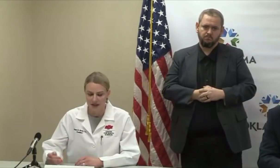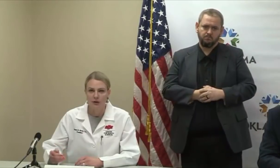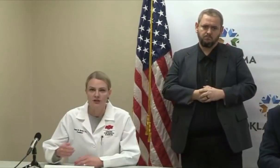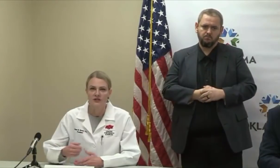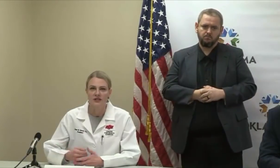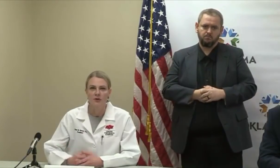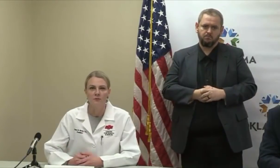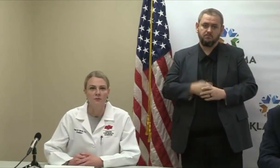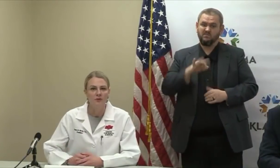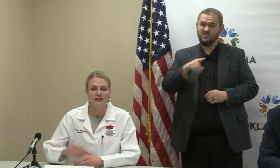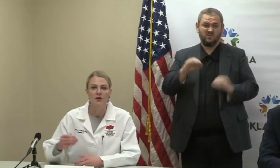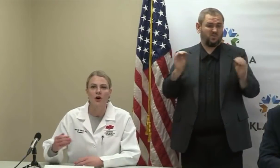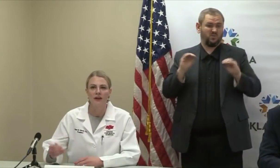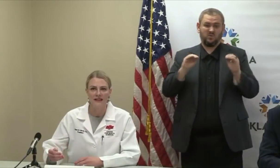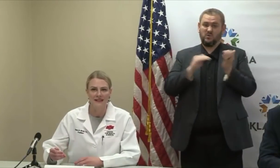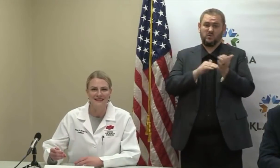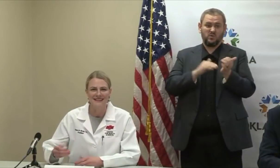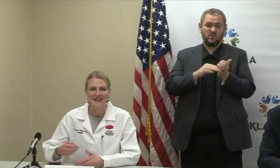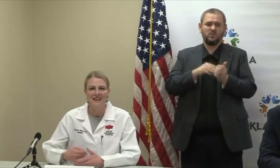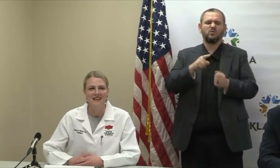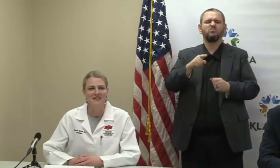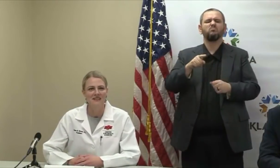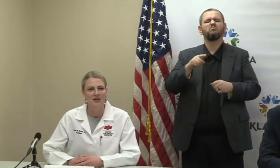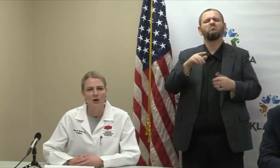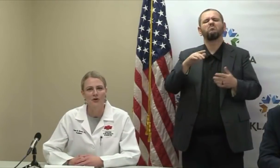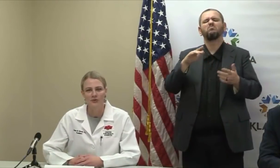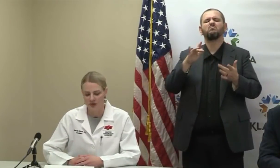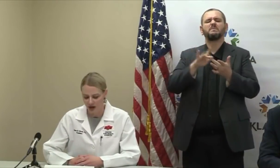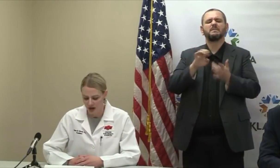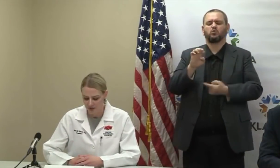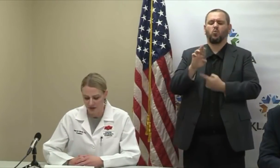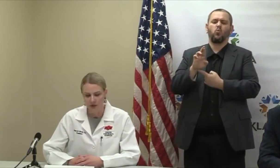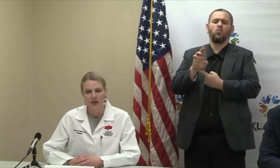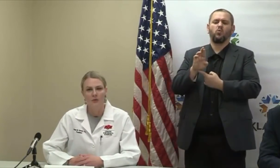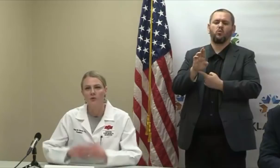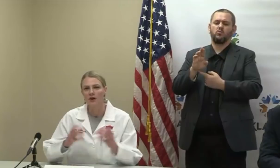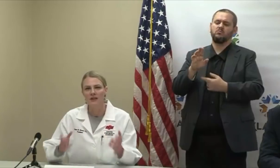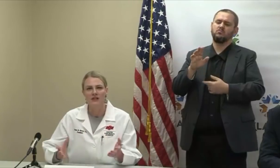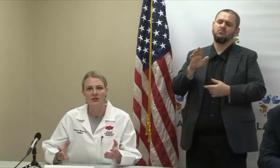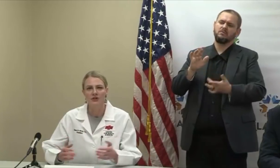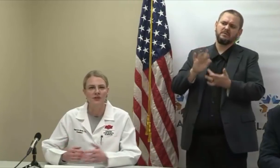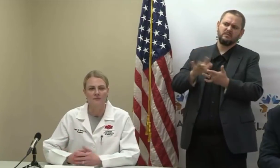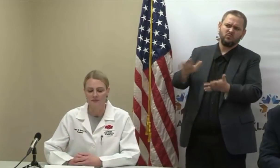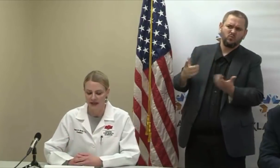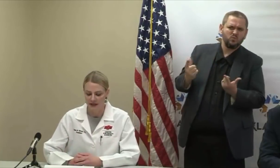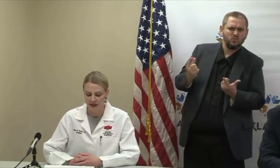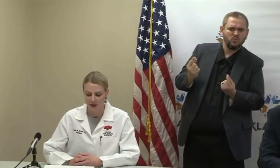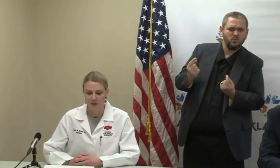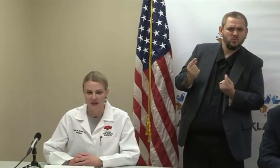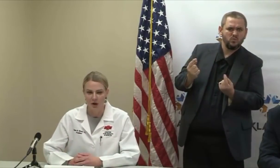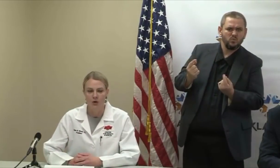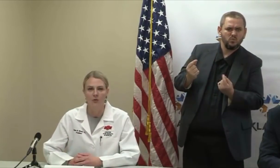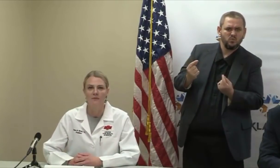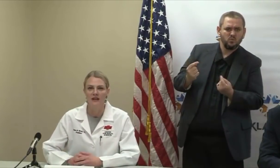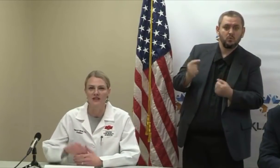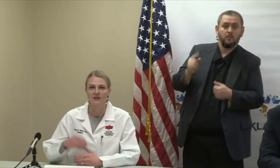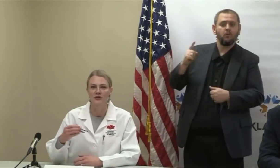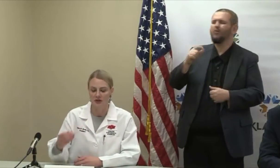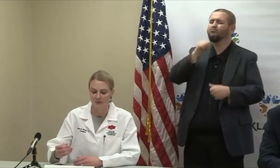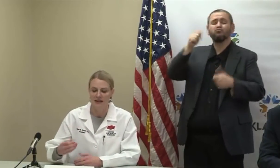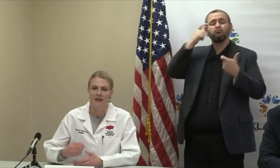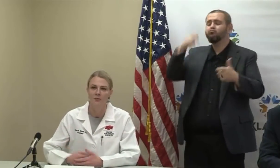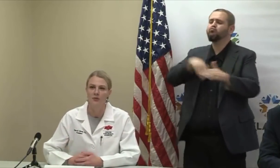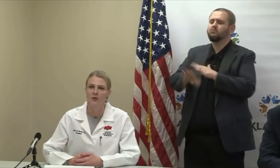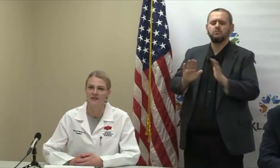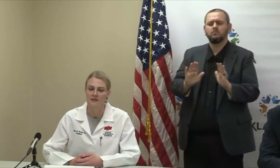an emergency room, but please call ahead and call through the hospital. We want to make sure that we know what patients